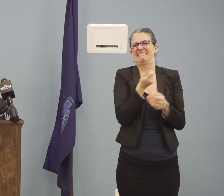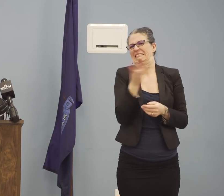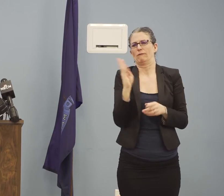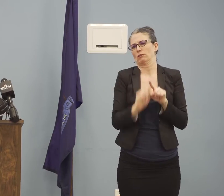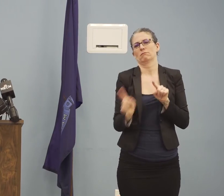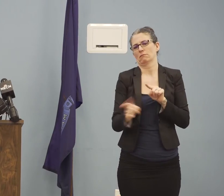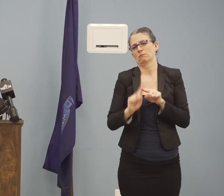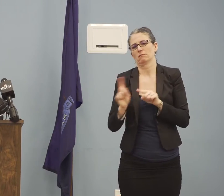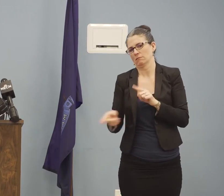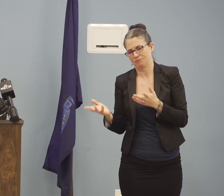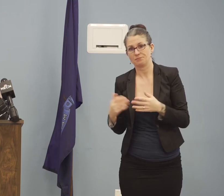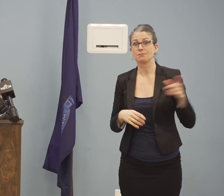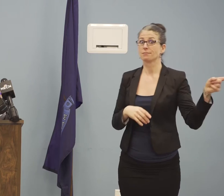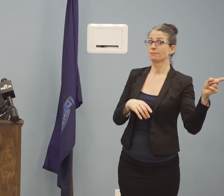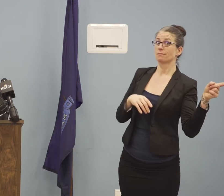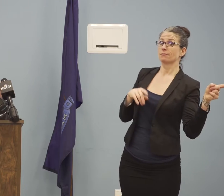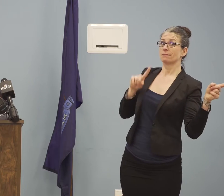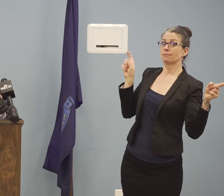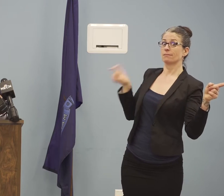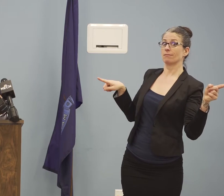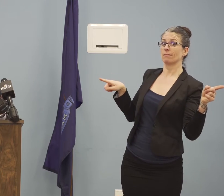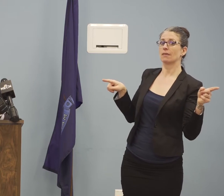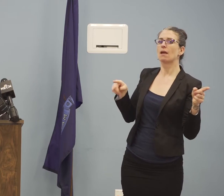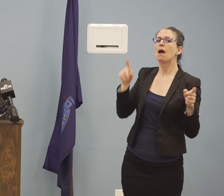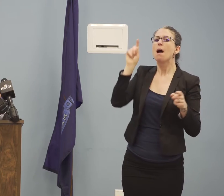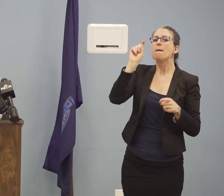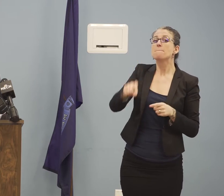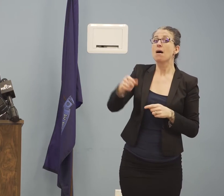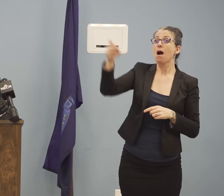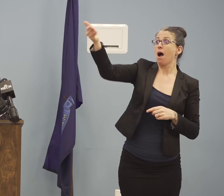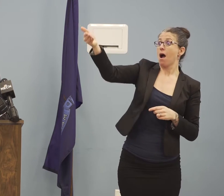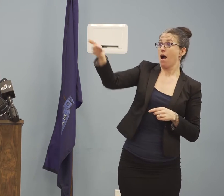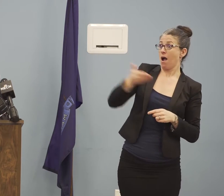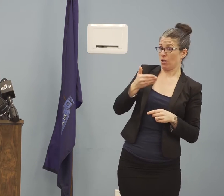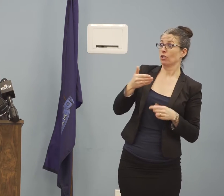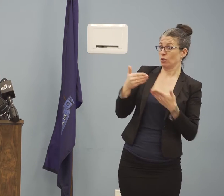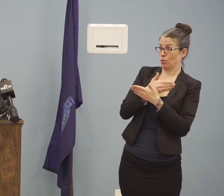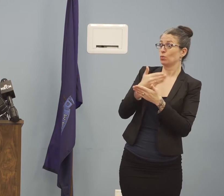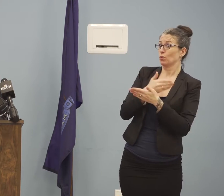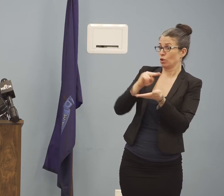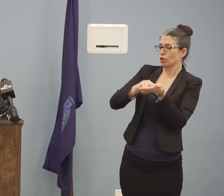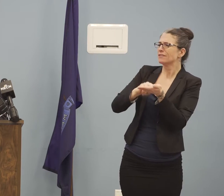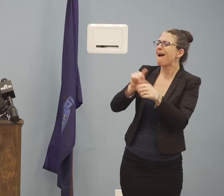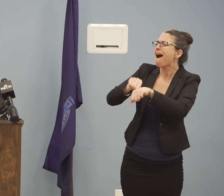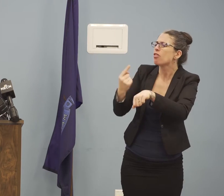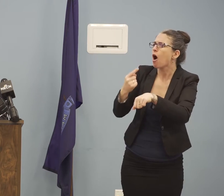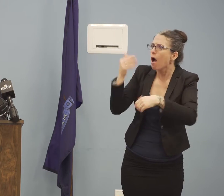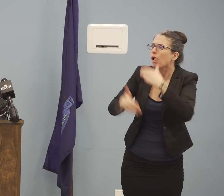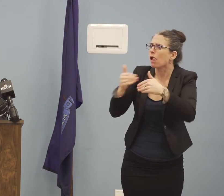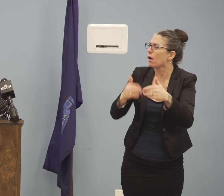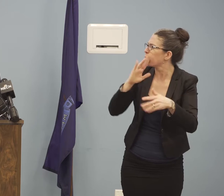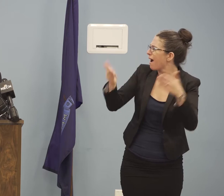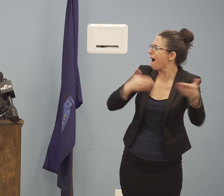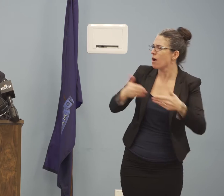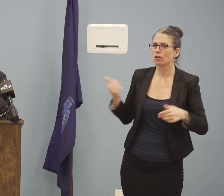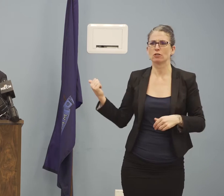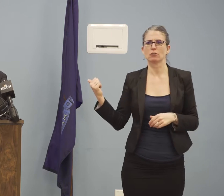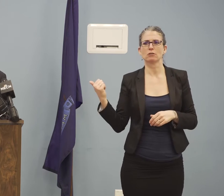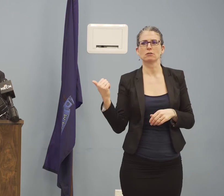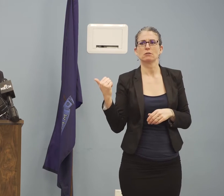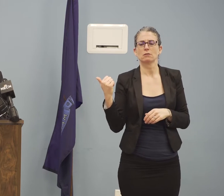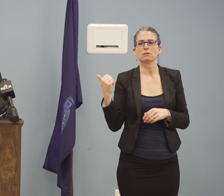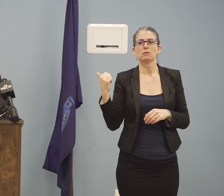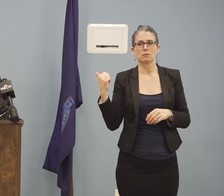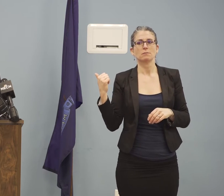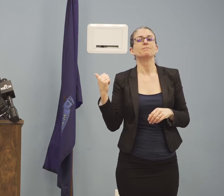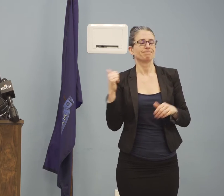challenge, but it's something that will be more easily to, well, it is something that can be expedited more easily in light